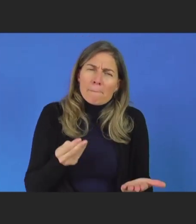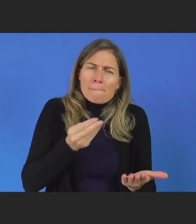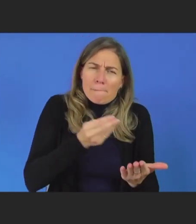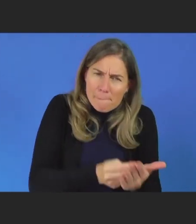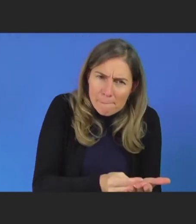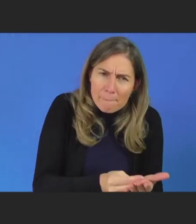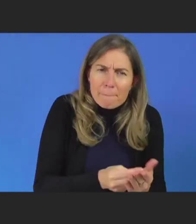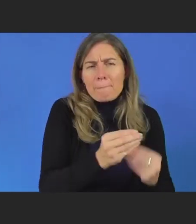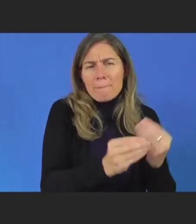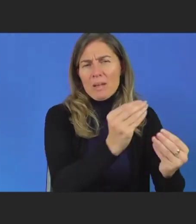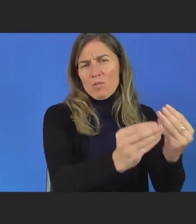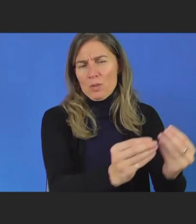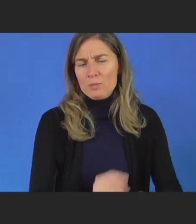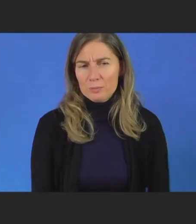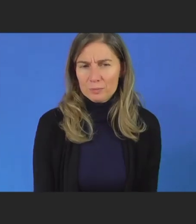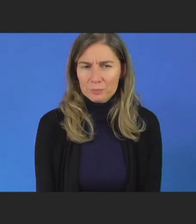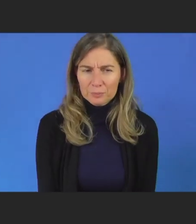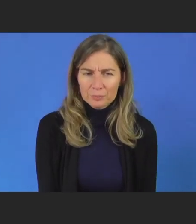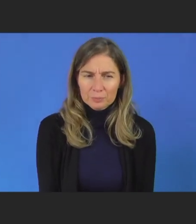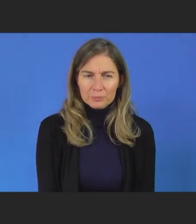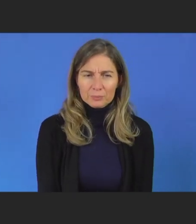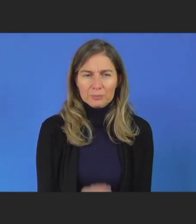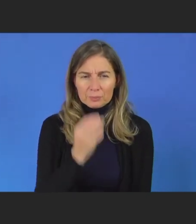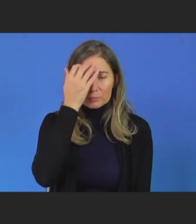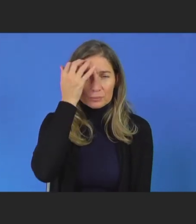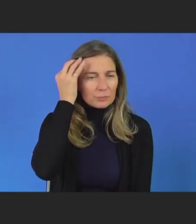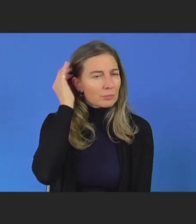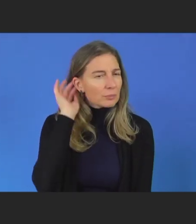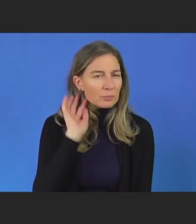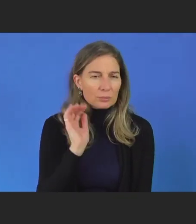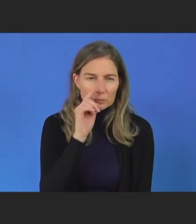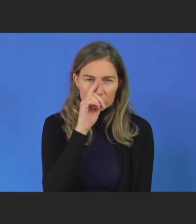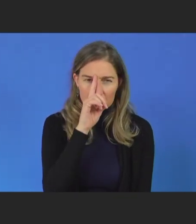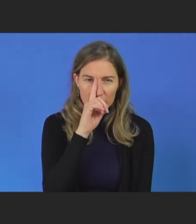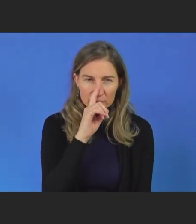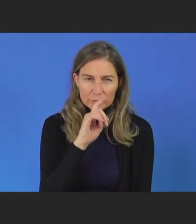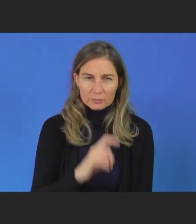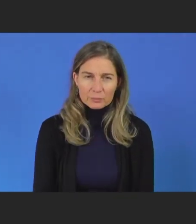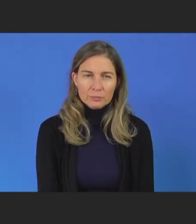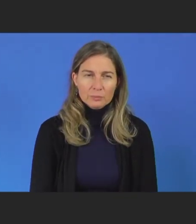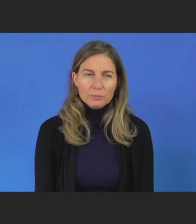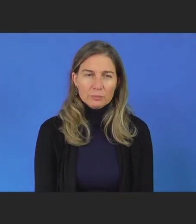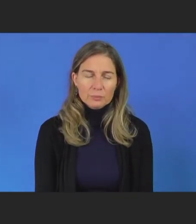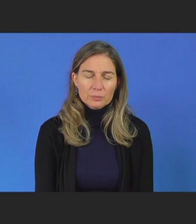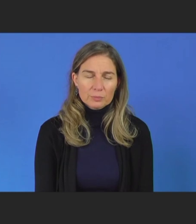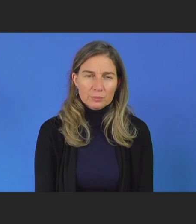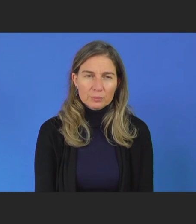organisations. So relating this to the IGF,